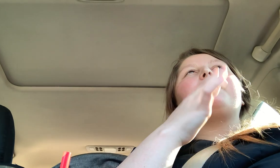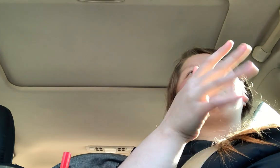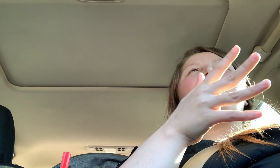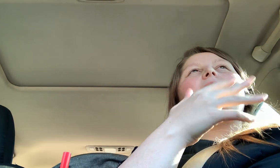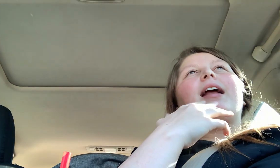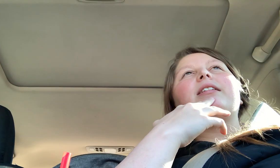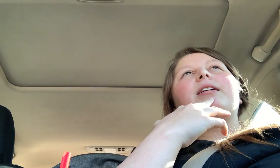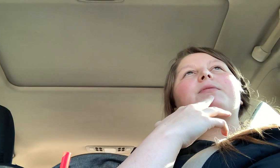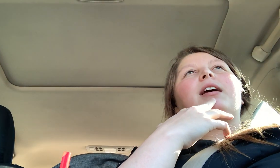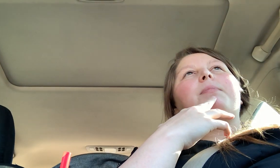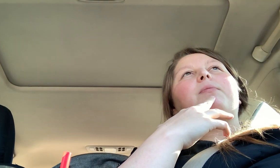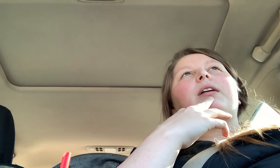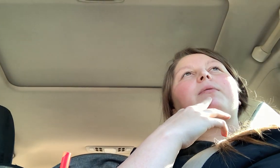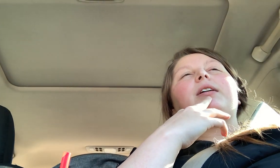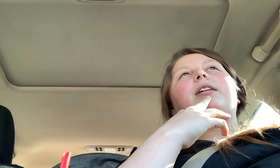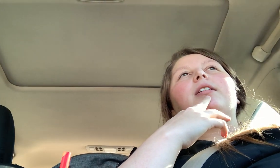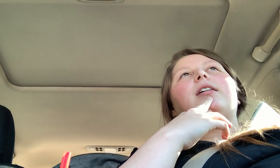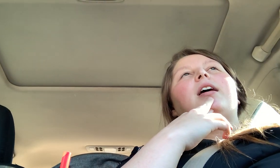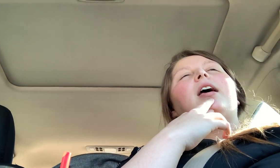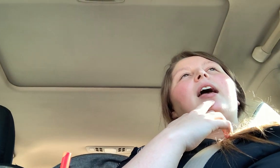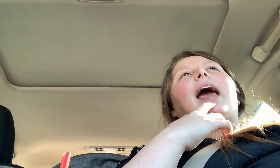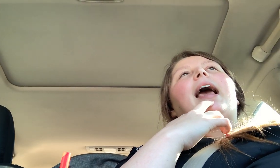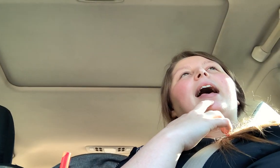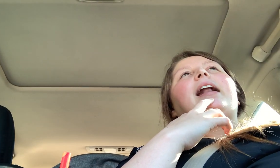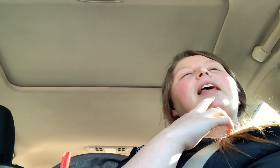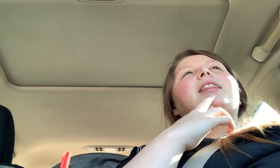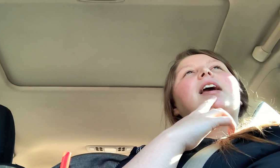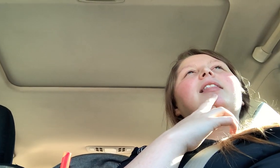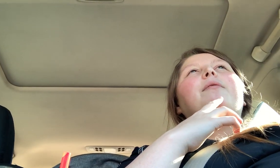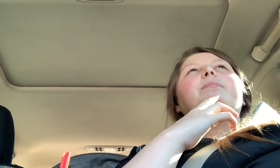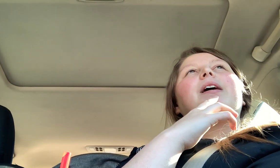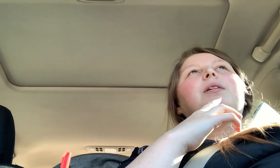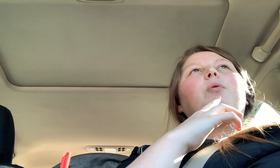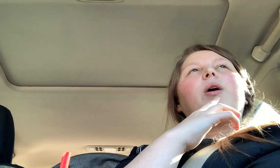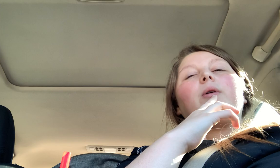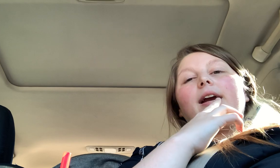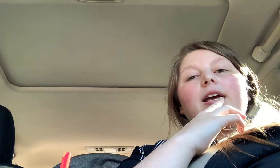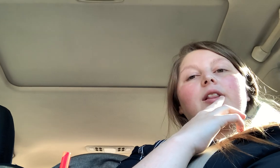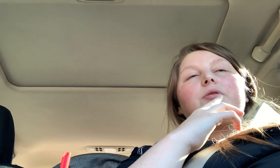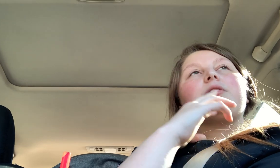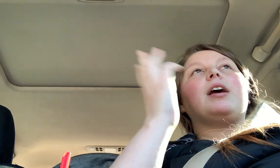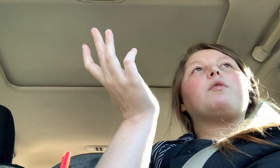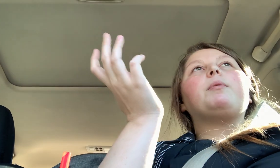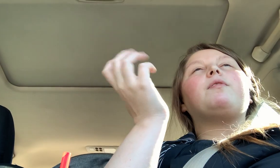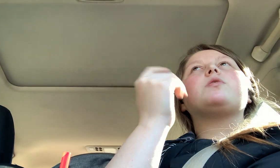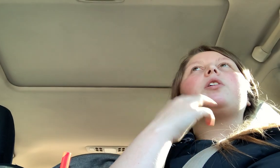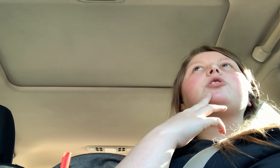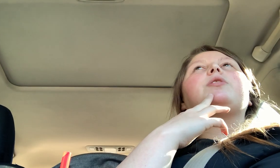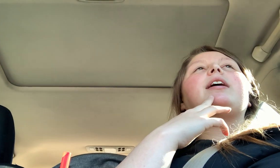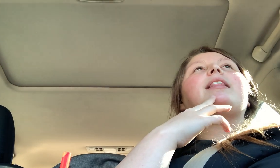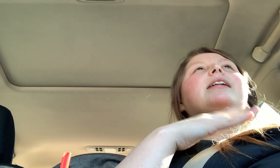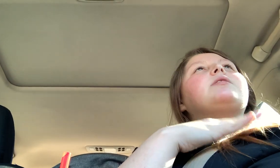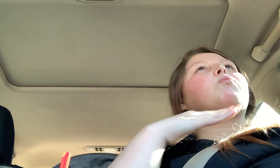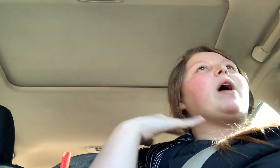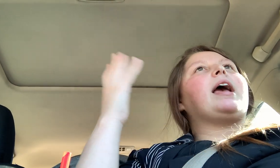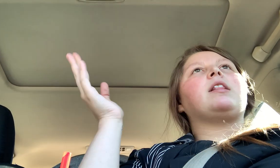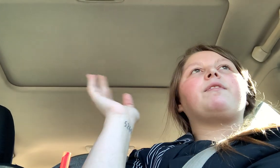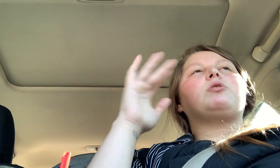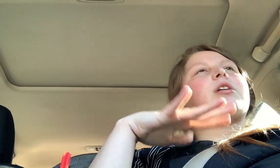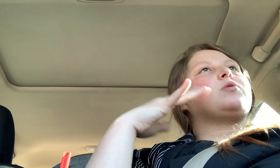180 seems like it'd be really, really good. And I think that would be at the point where I can get loose skin removal surgery. That's way in the future. That's